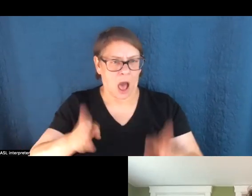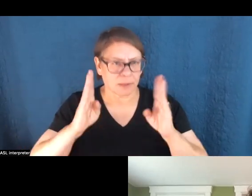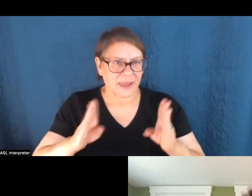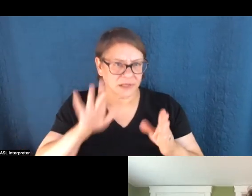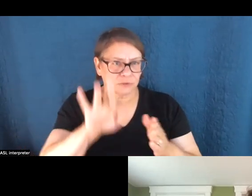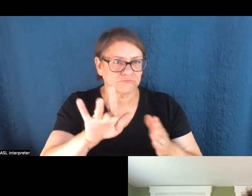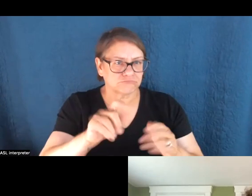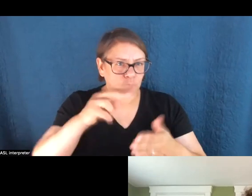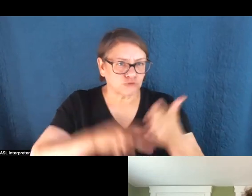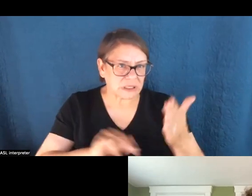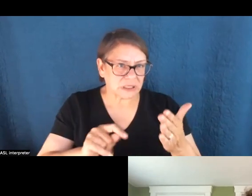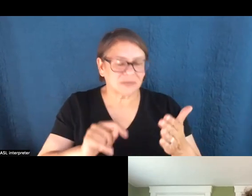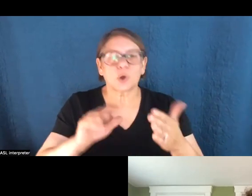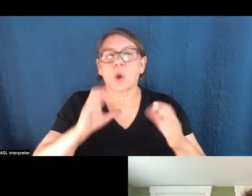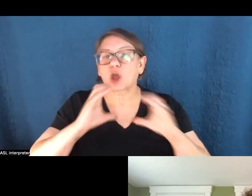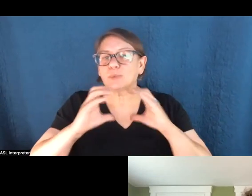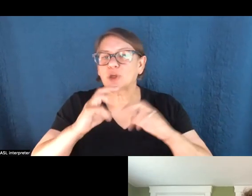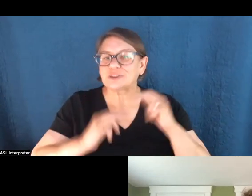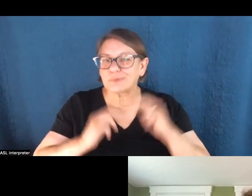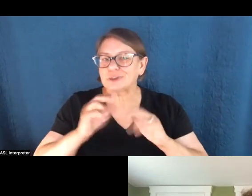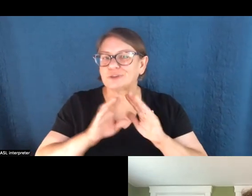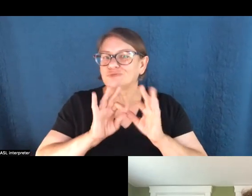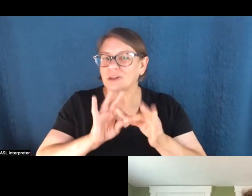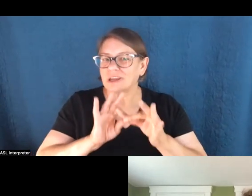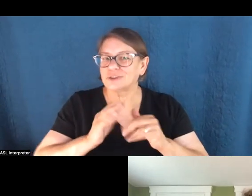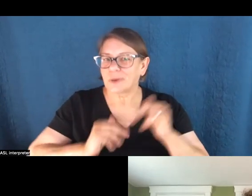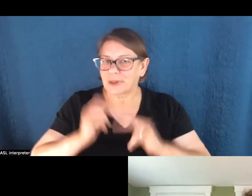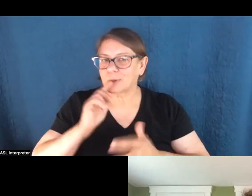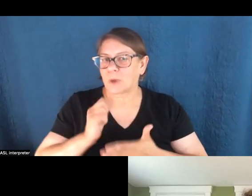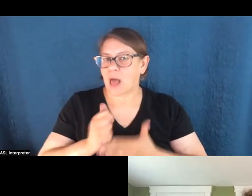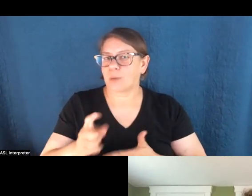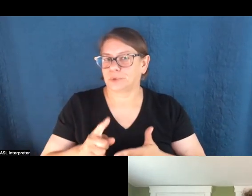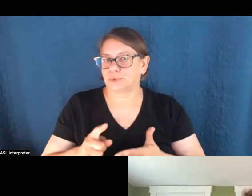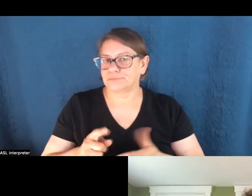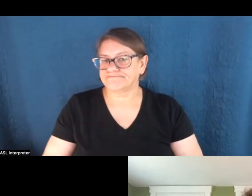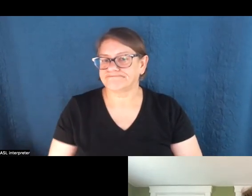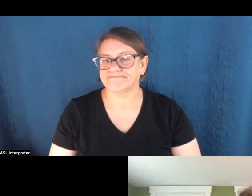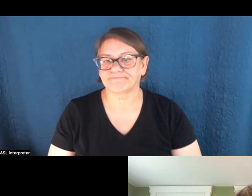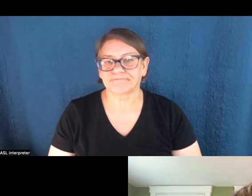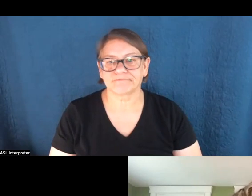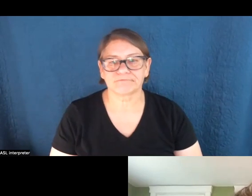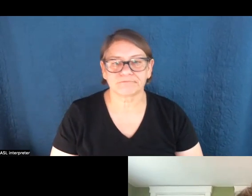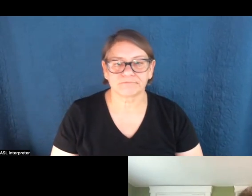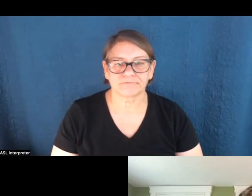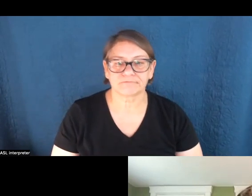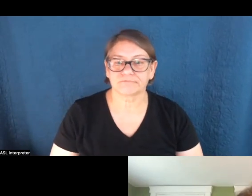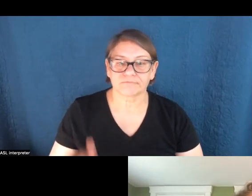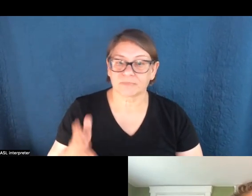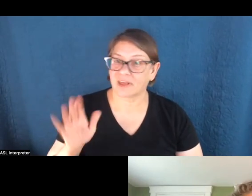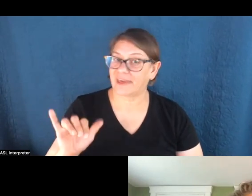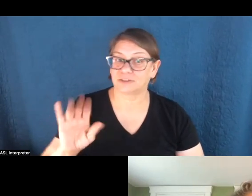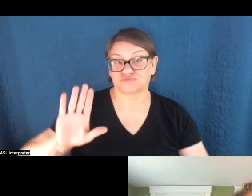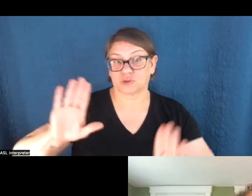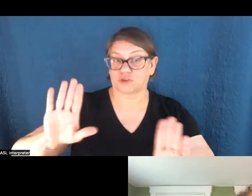relationship building helps get you to a point where when you have those positive stories, they're more willing to hear you out. Uh, well, that's a terrific